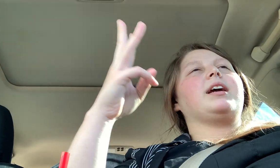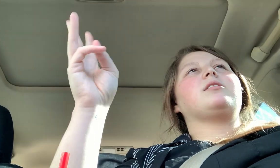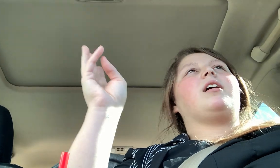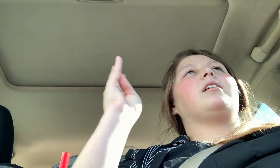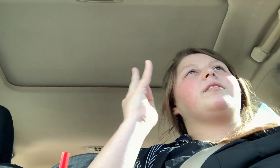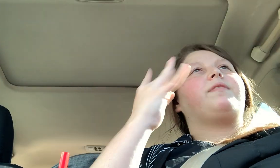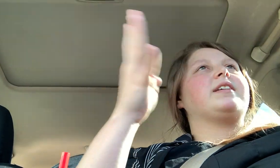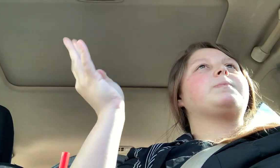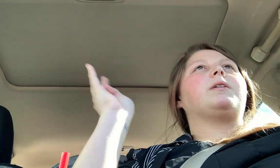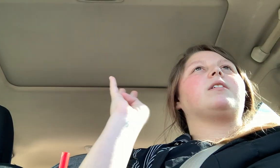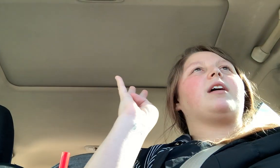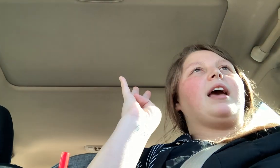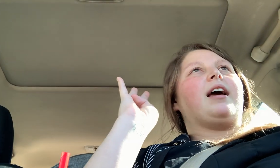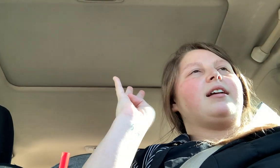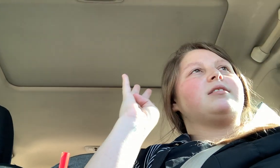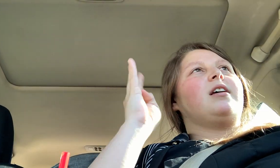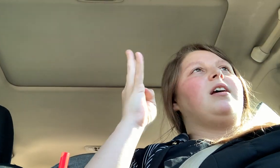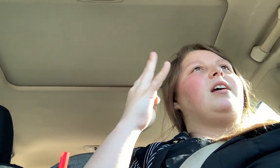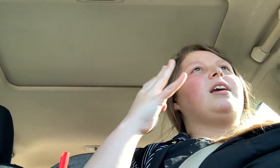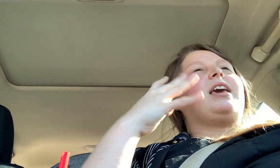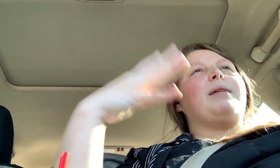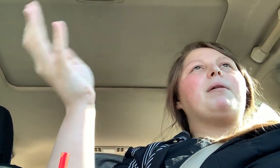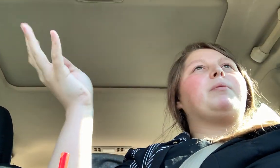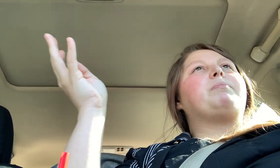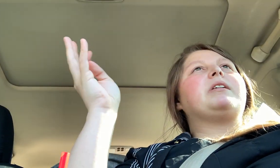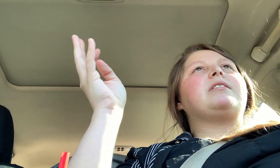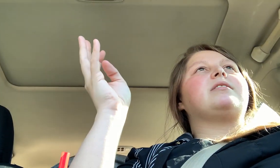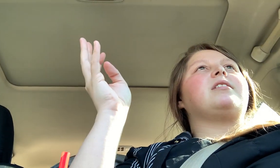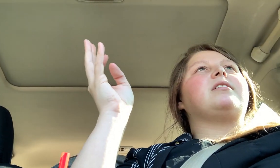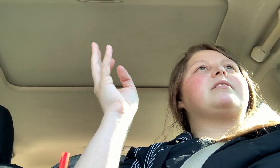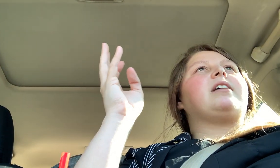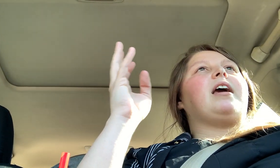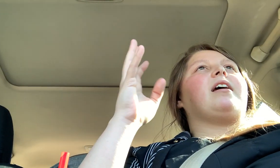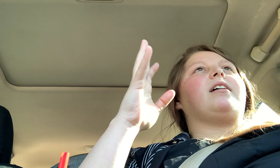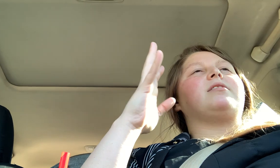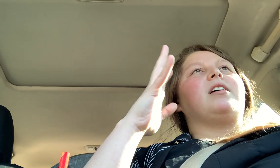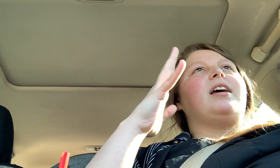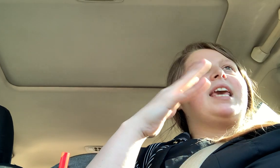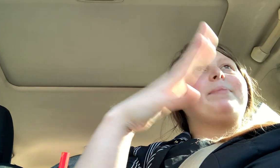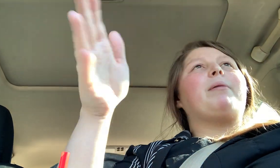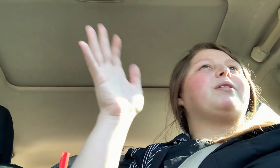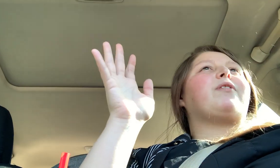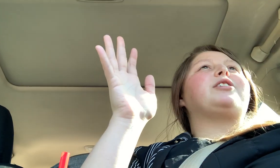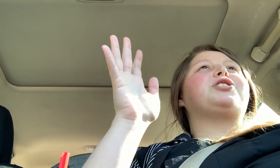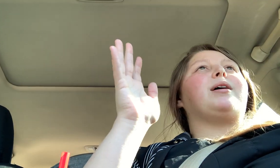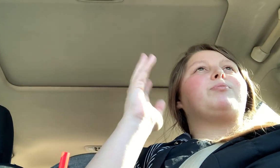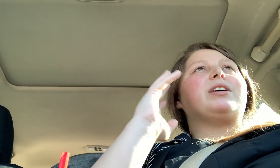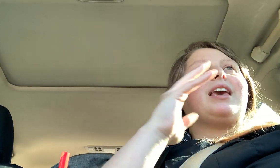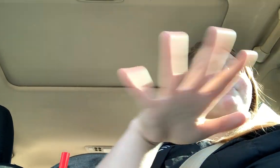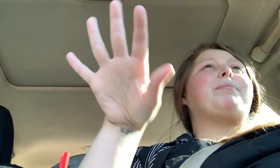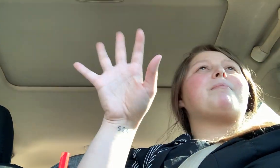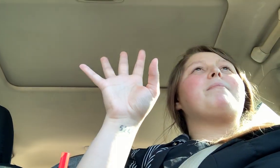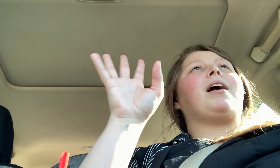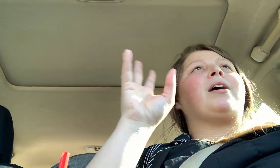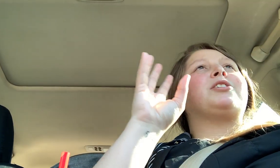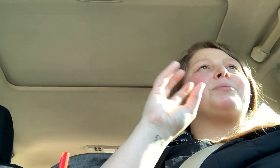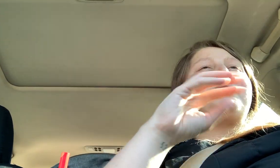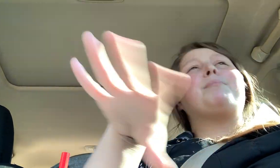TikTok, Facebook, and keep up with businesses and keep up with friendships and keep up with my marriage and be a